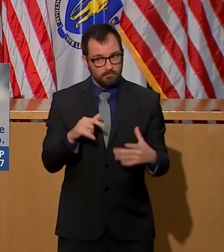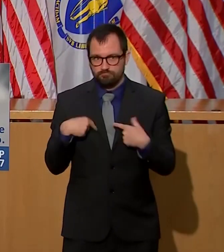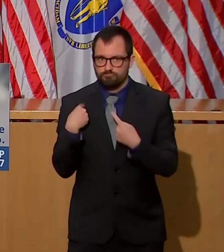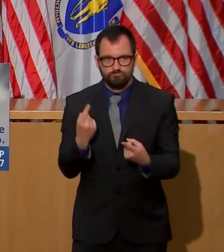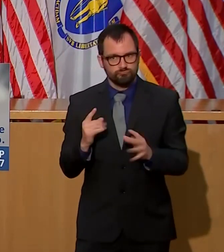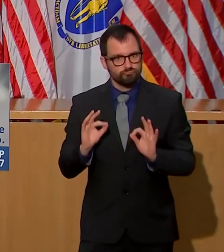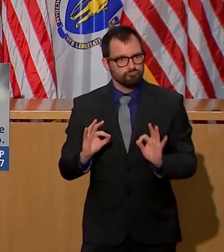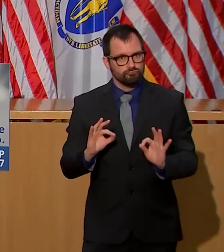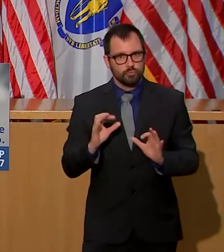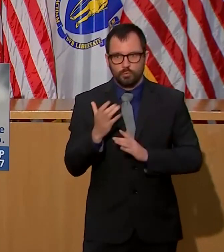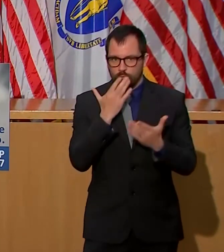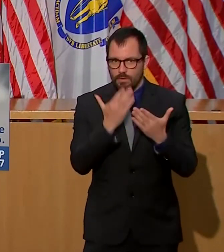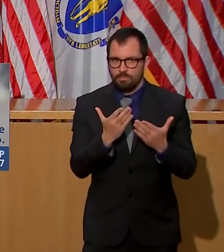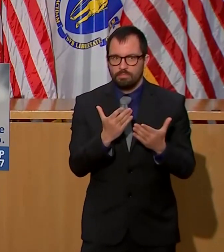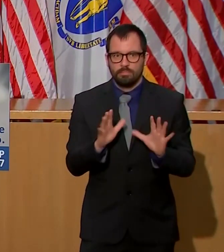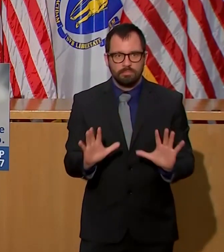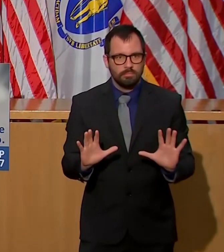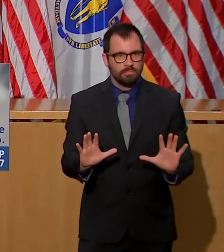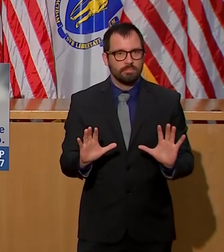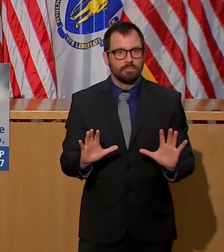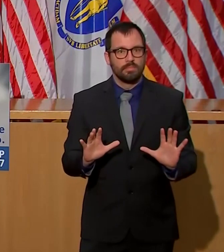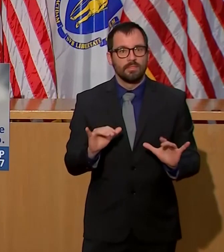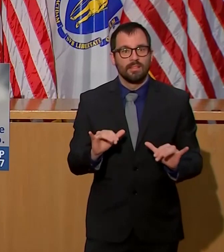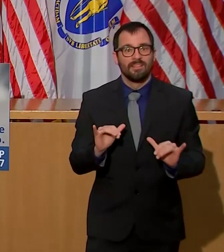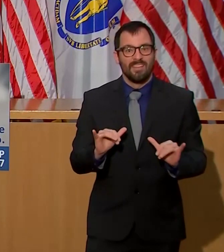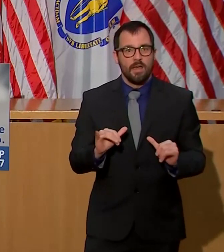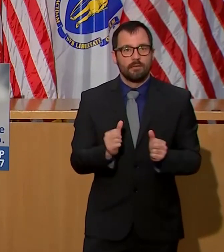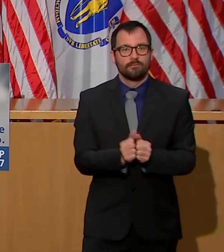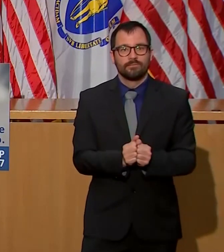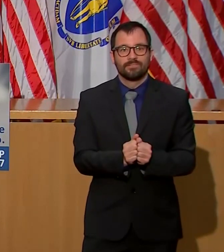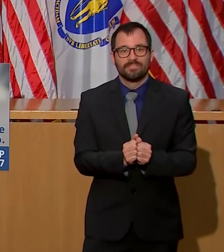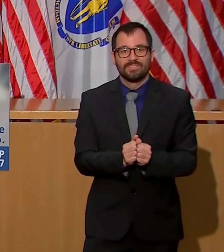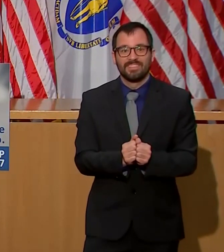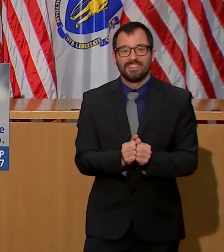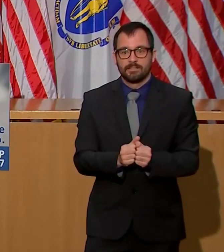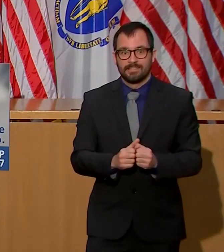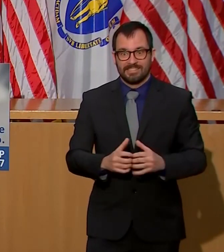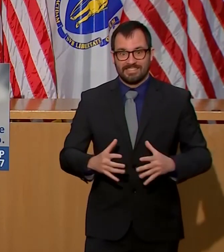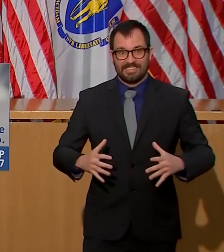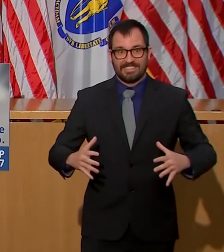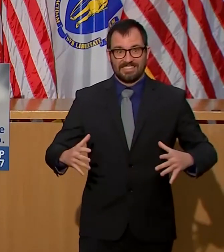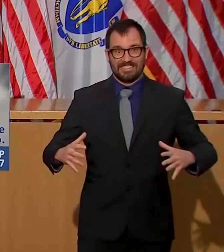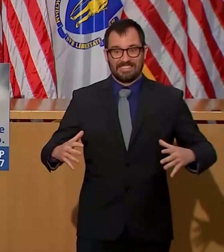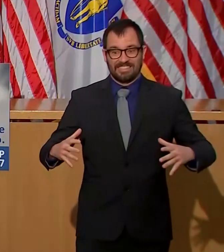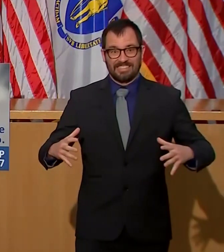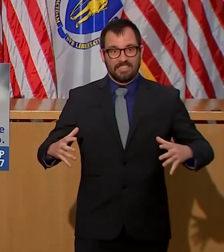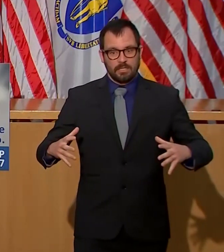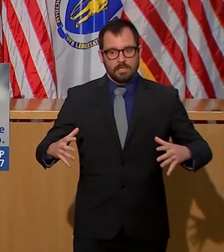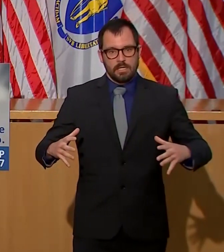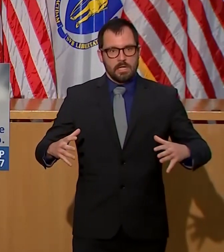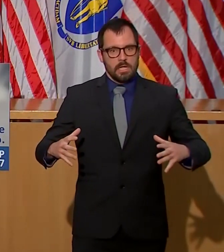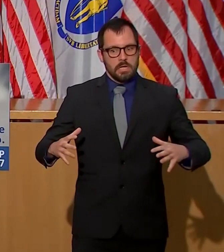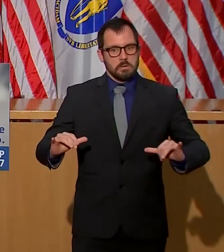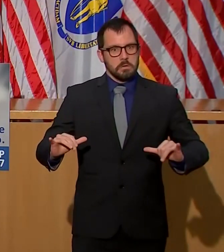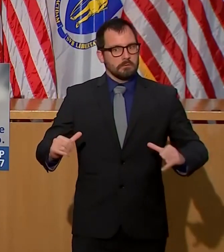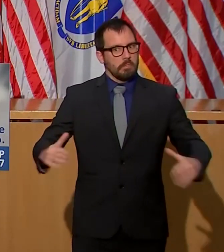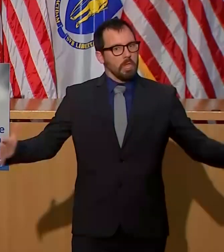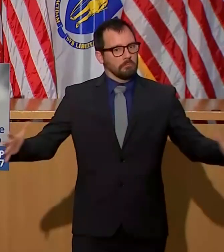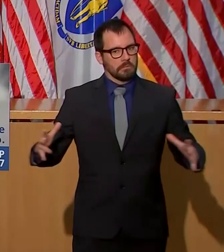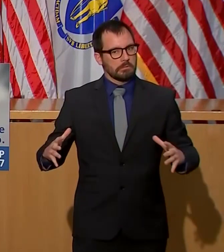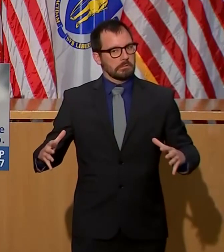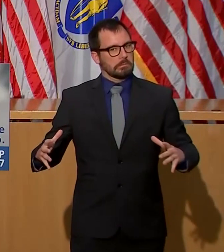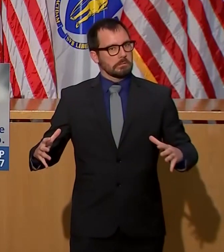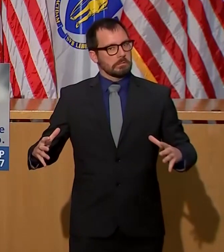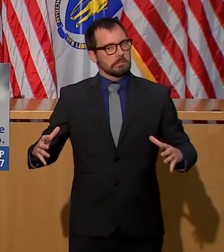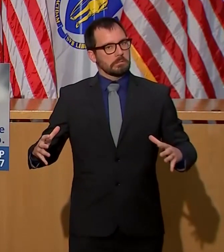of the flat curve basically means it's been riding up like this for a while. It seems to have plateaued depending upon which part of Massachusetts you're in and then the